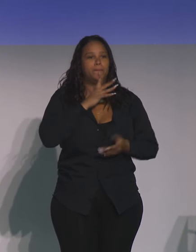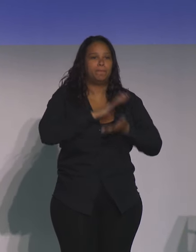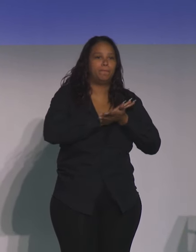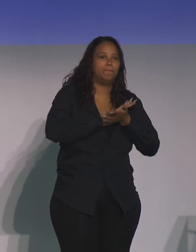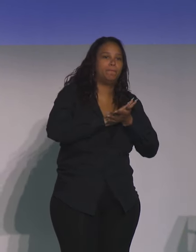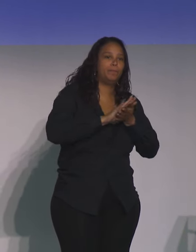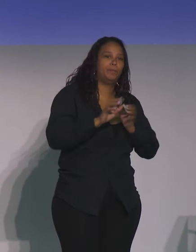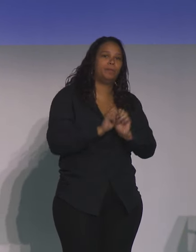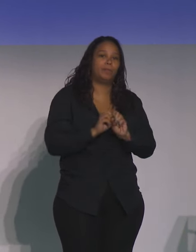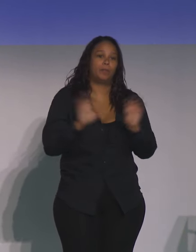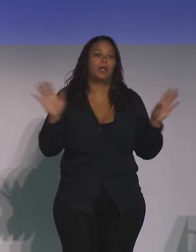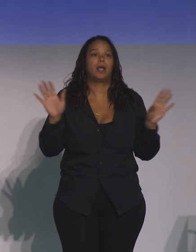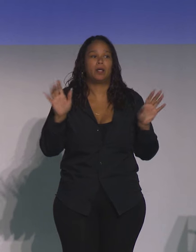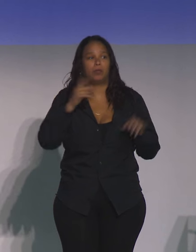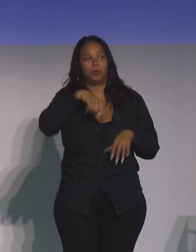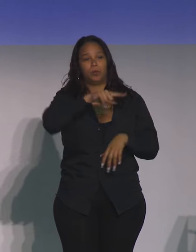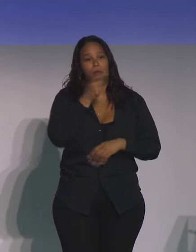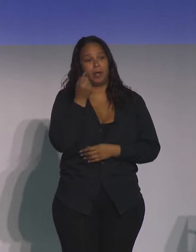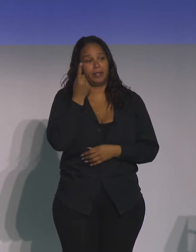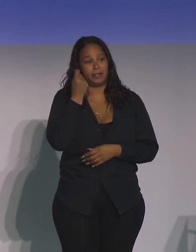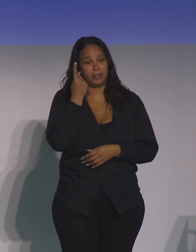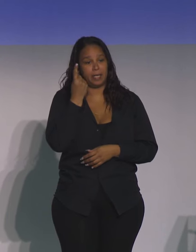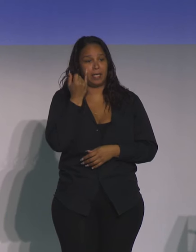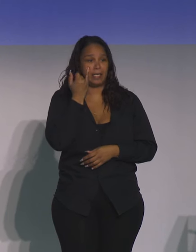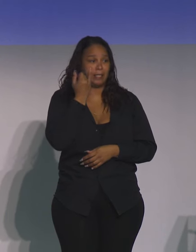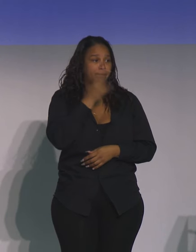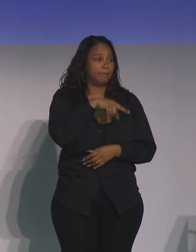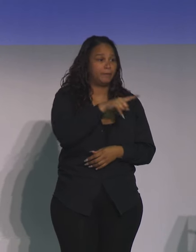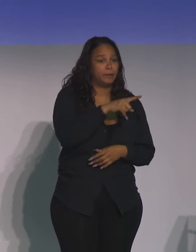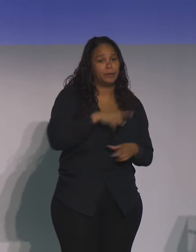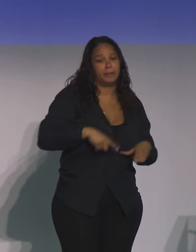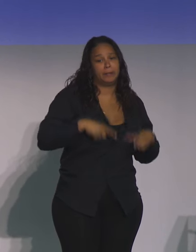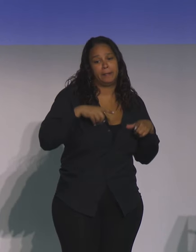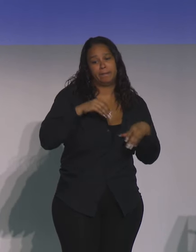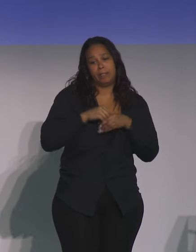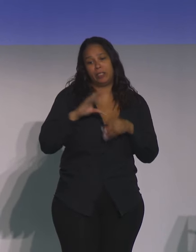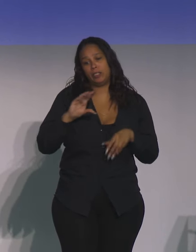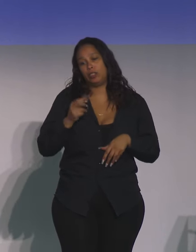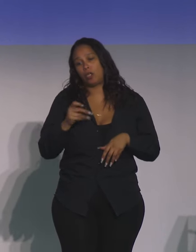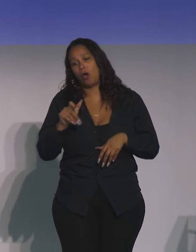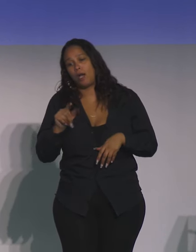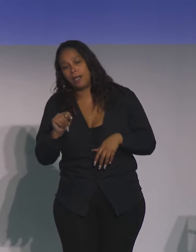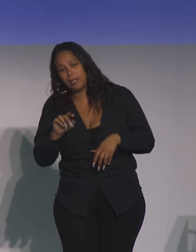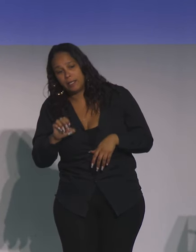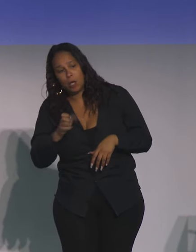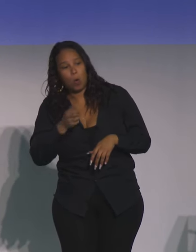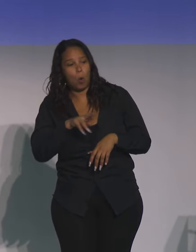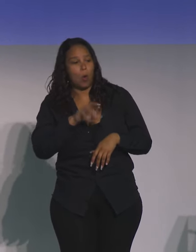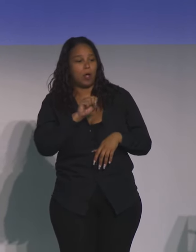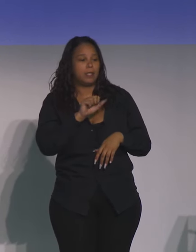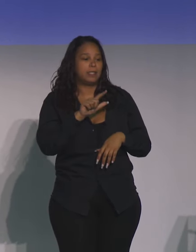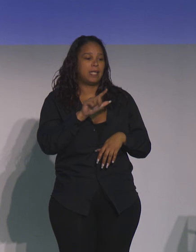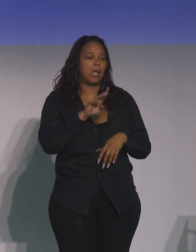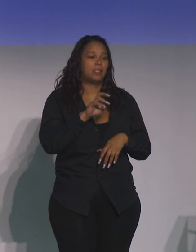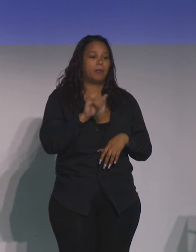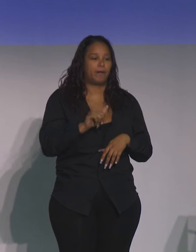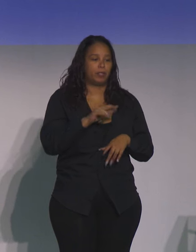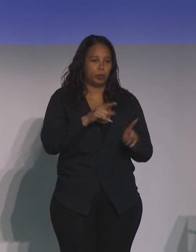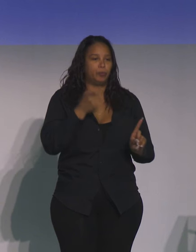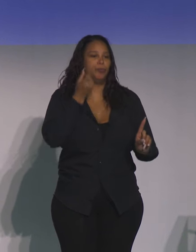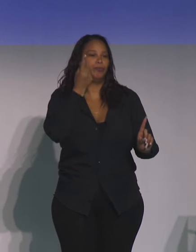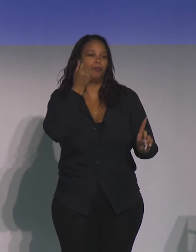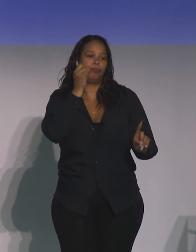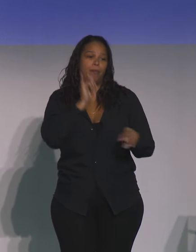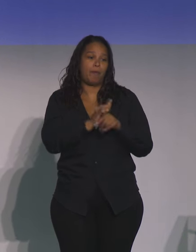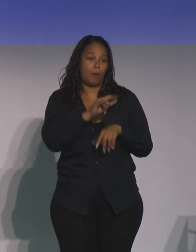everybody understood, whether you're rural or urban, or you lived in Charlotte or Salisbury, you got it when